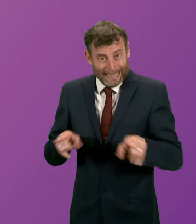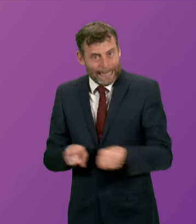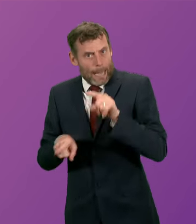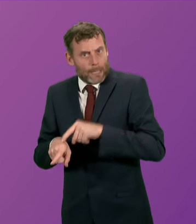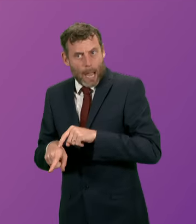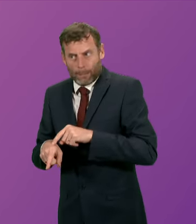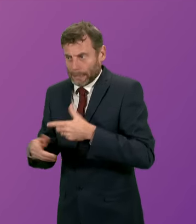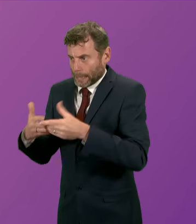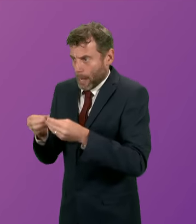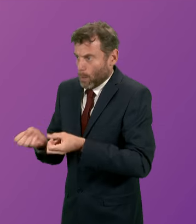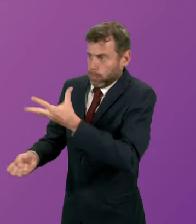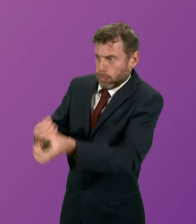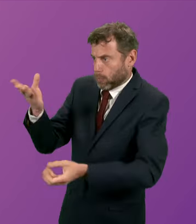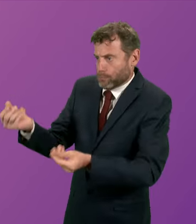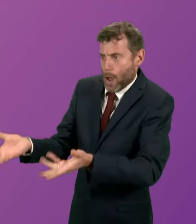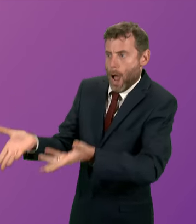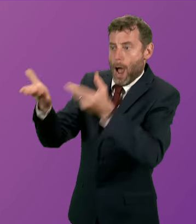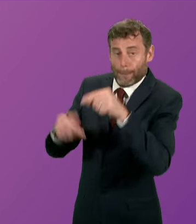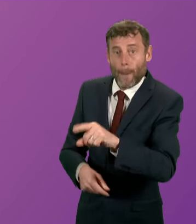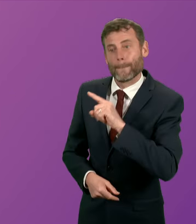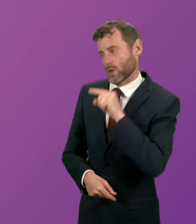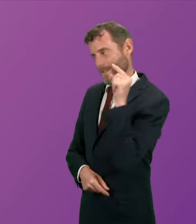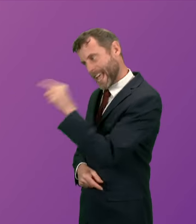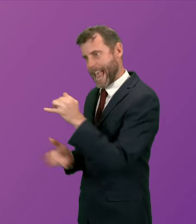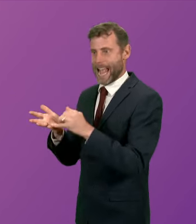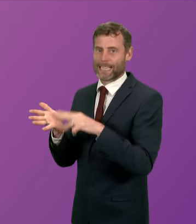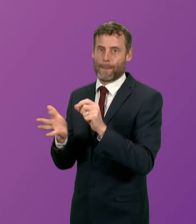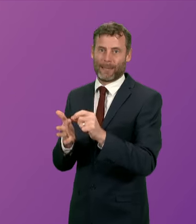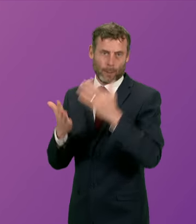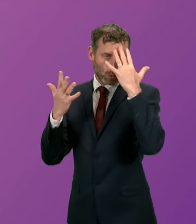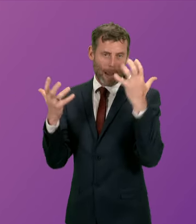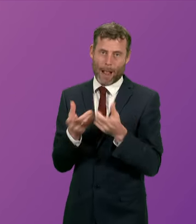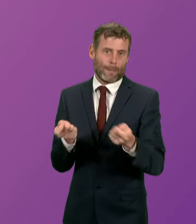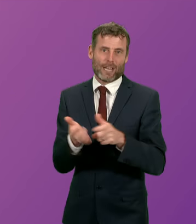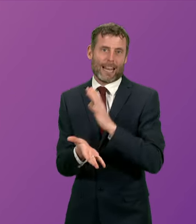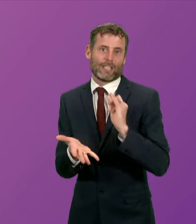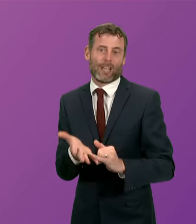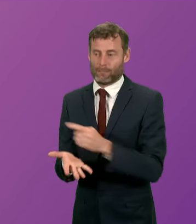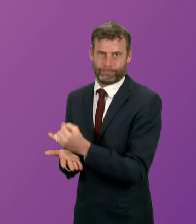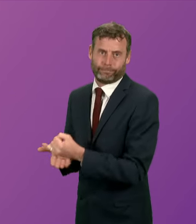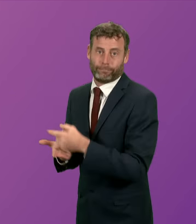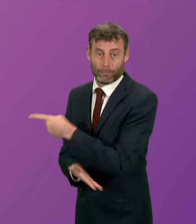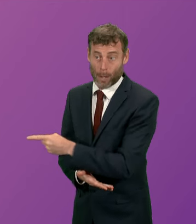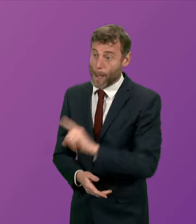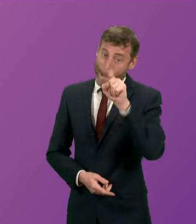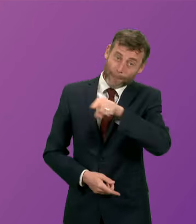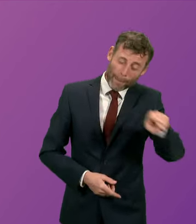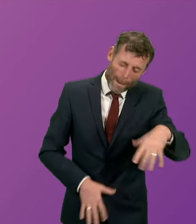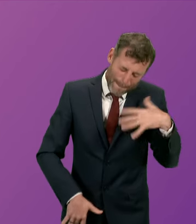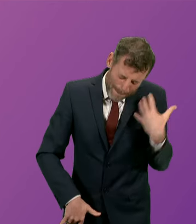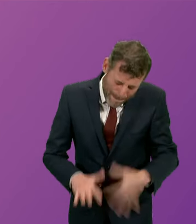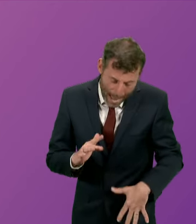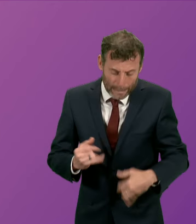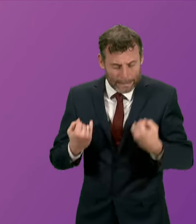SNP incompetence. And the SNP's mismanagement of our NHS is so bad that it's those who are in pain, who are sick